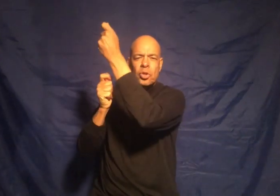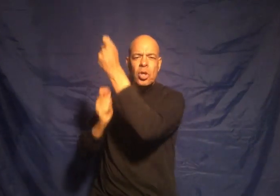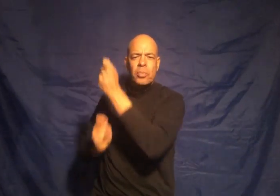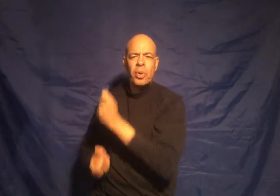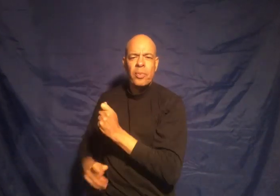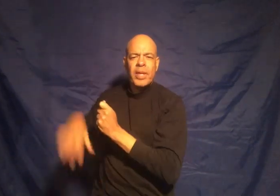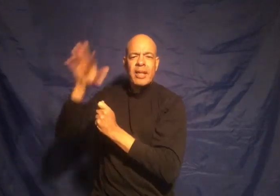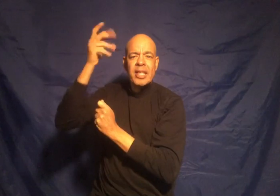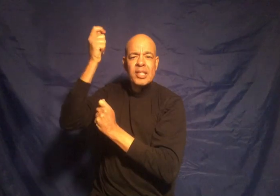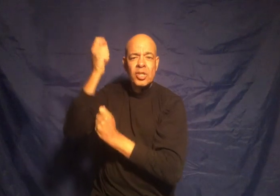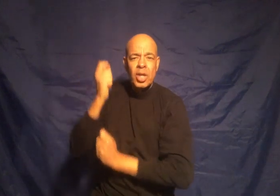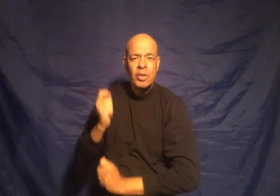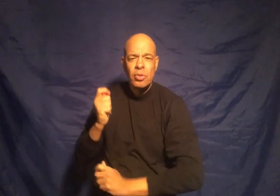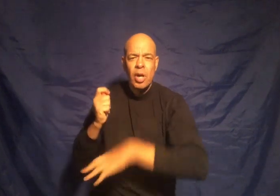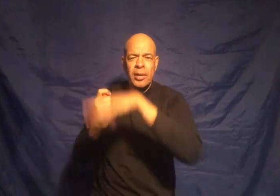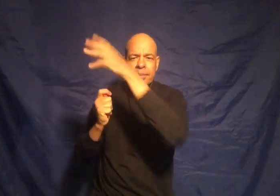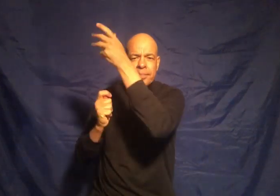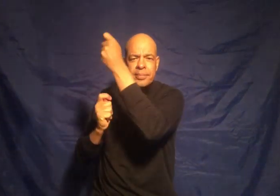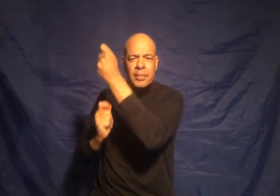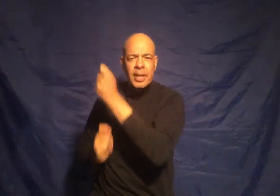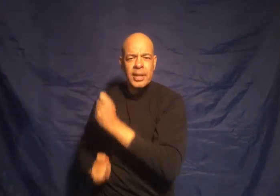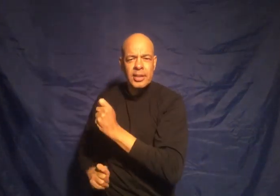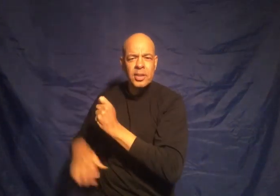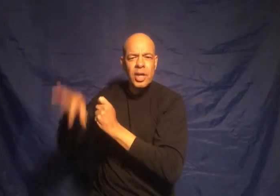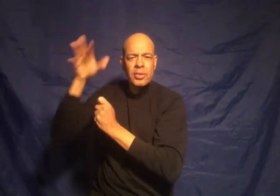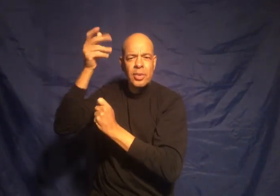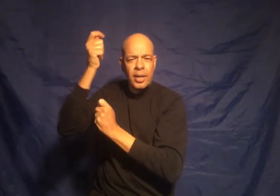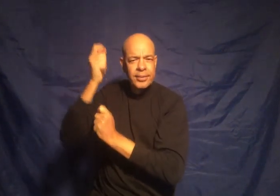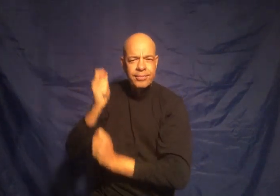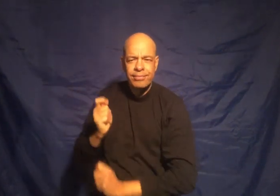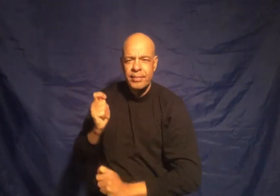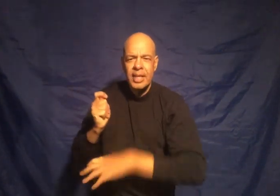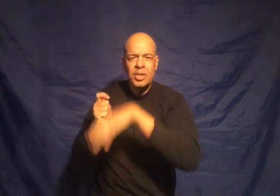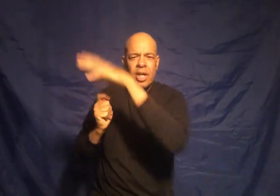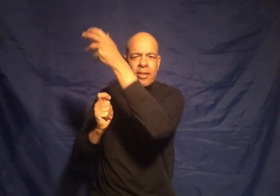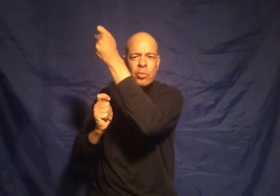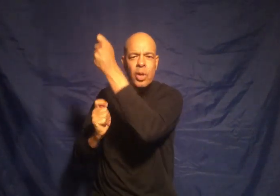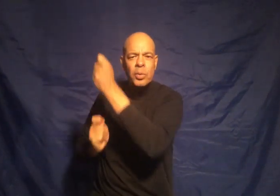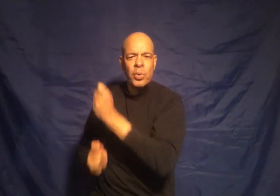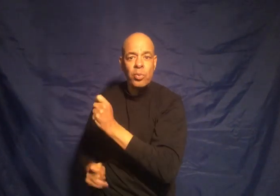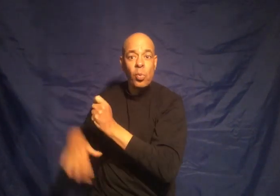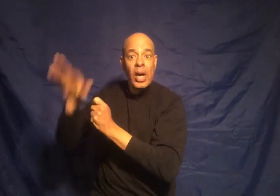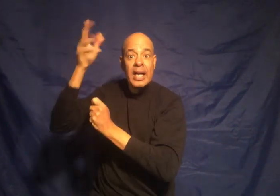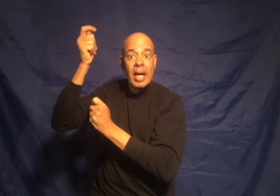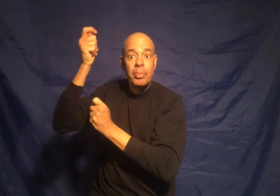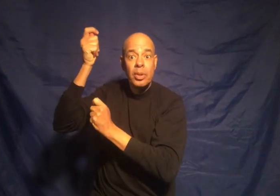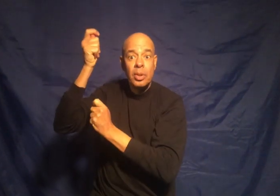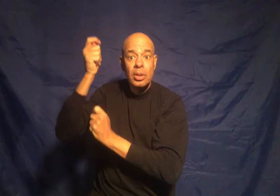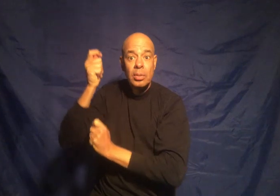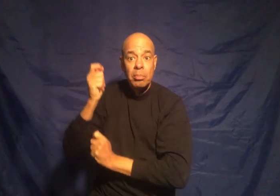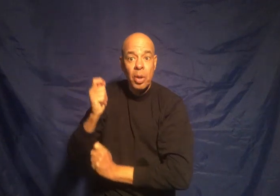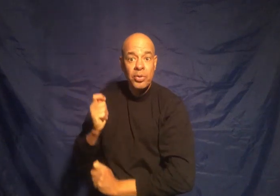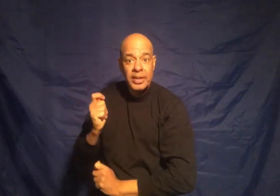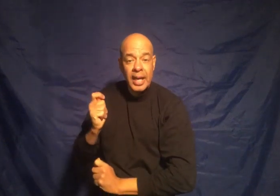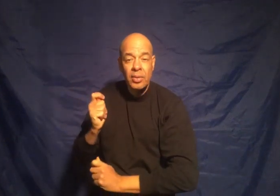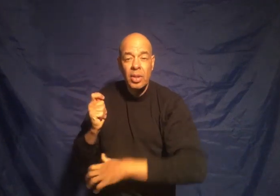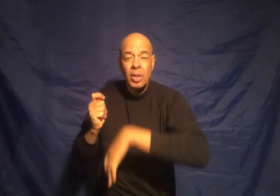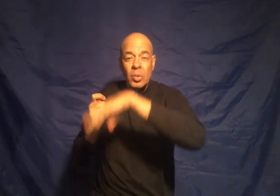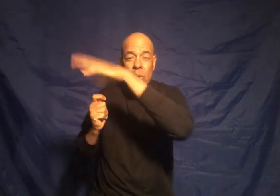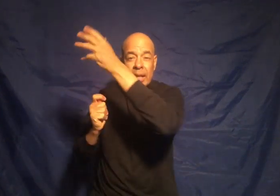pull this is not wrong this is not wrong there's nothing wrong with one up both down one